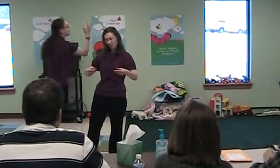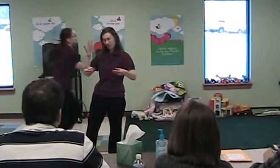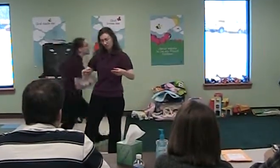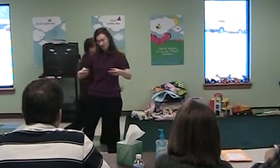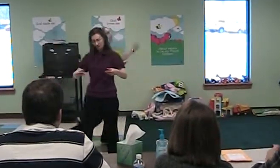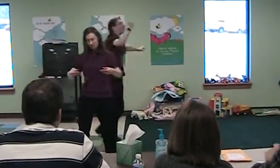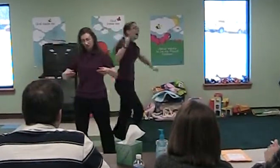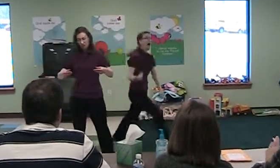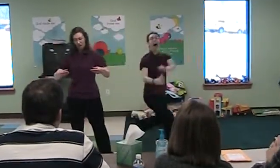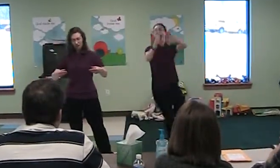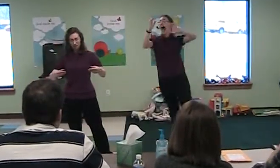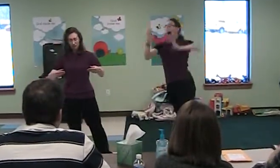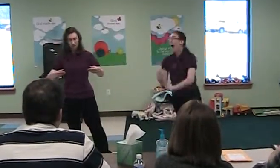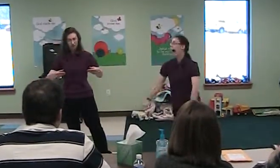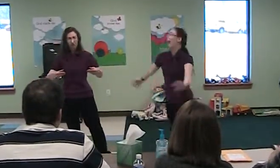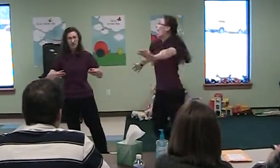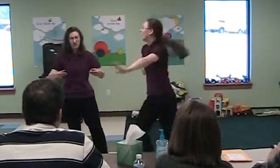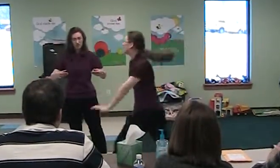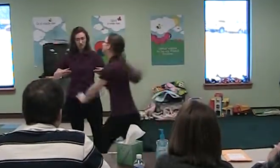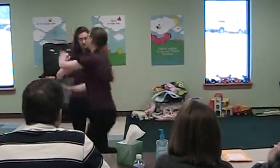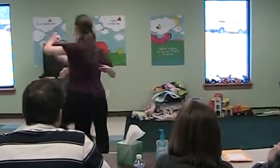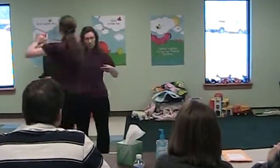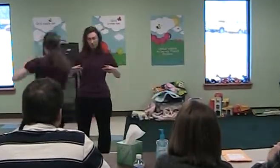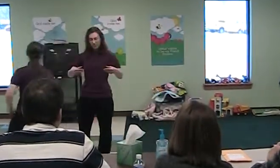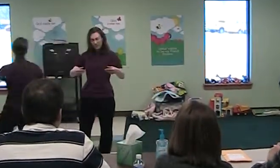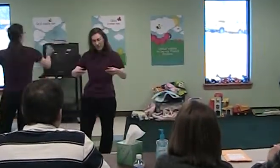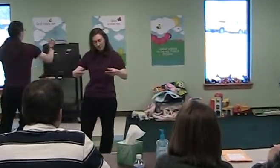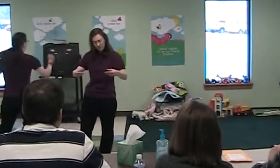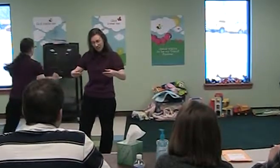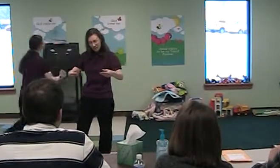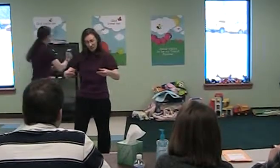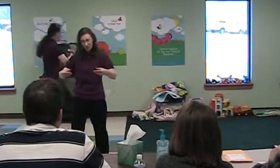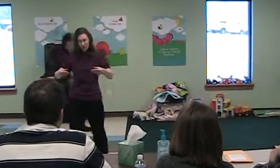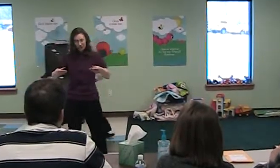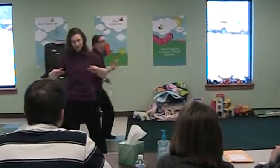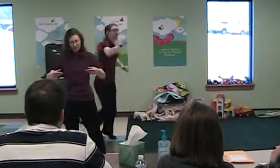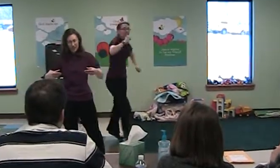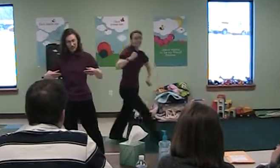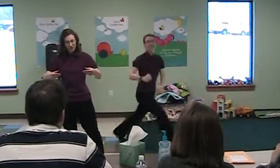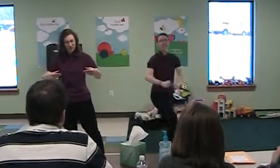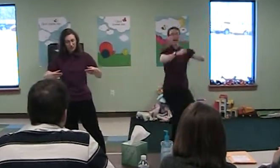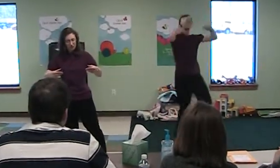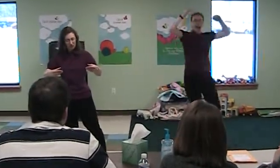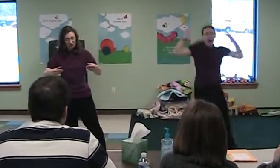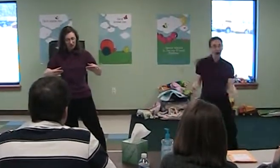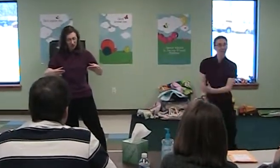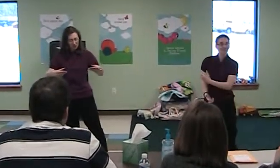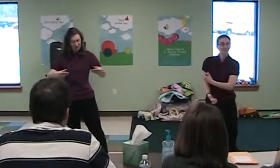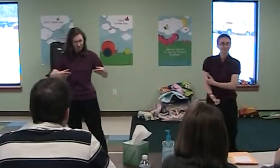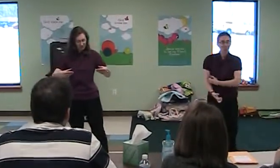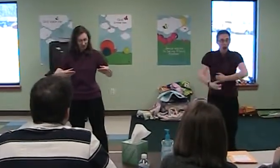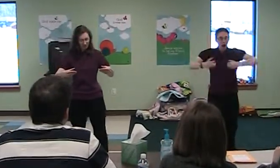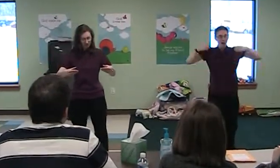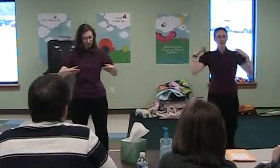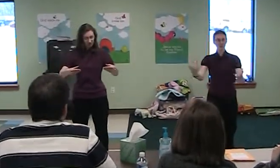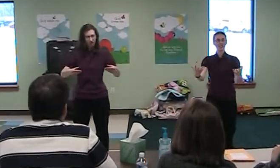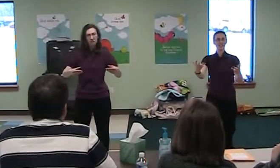it himself. Um, Ferguson, what did I understand you? To say it was the name of the party who wrote this? Christopher